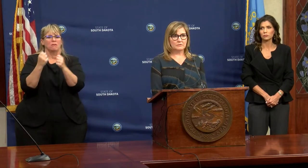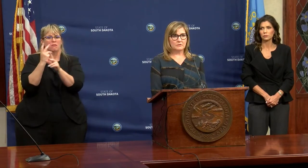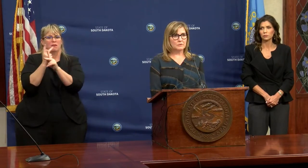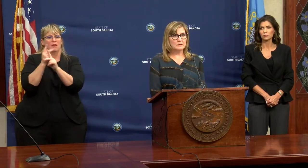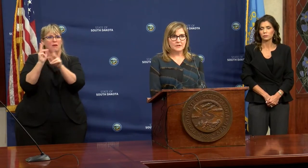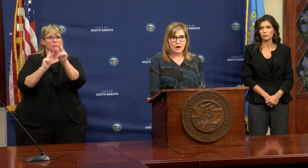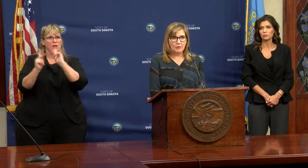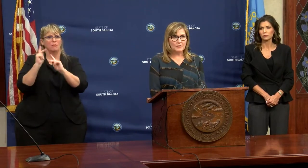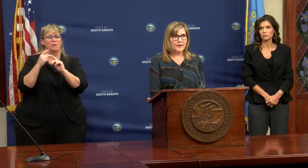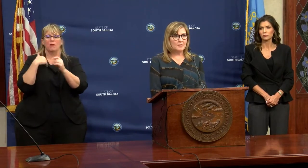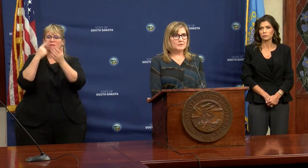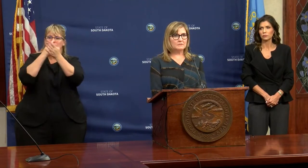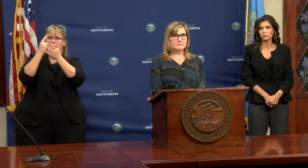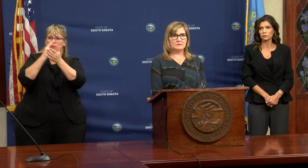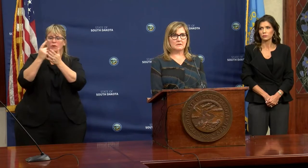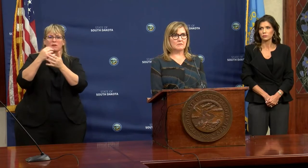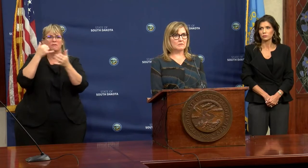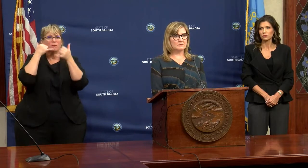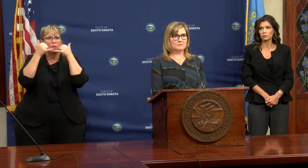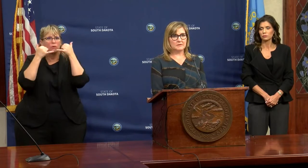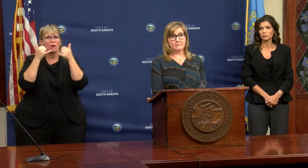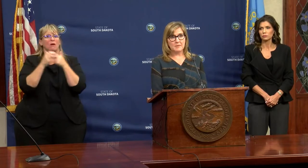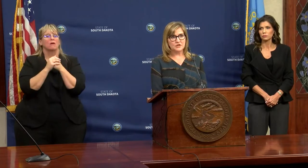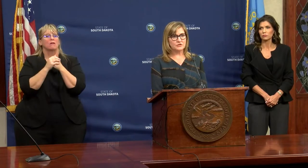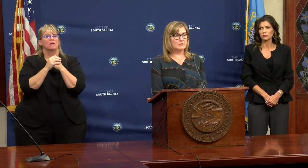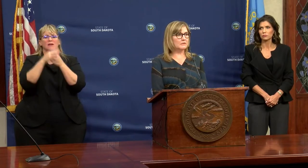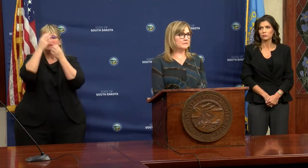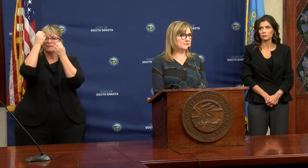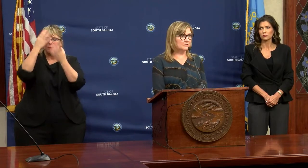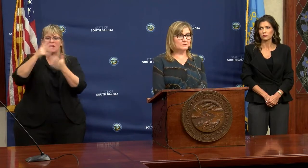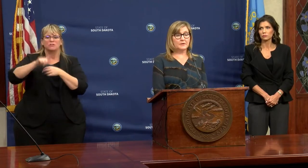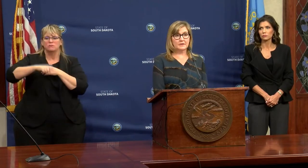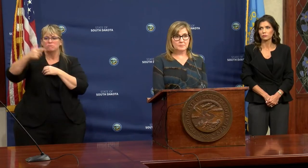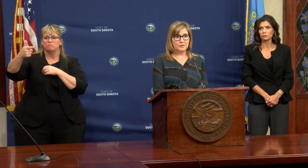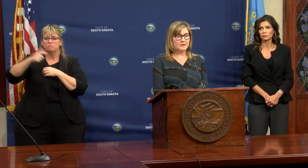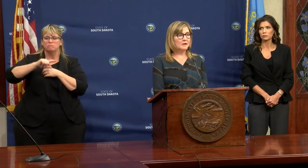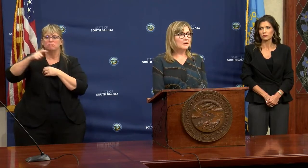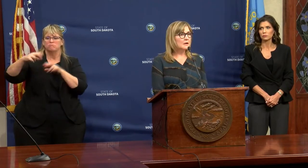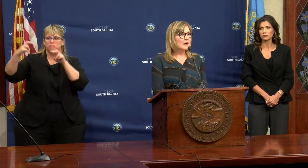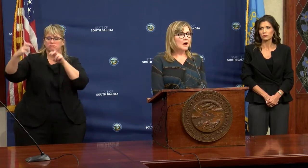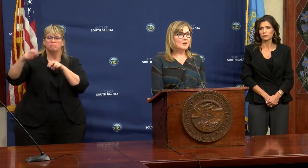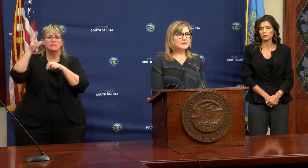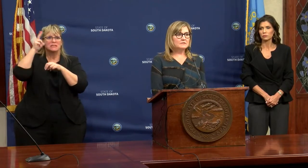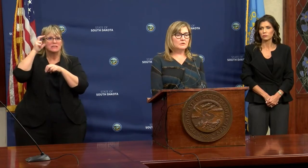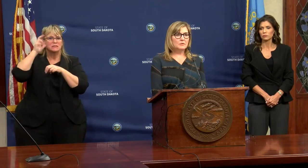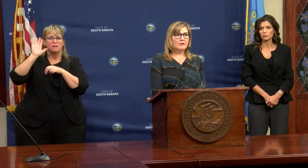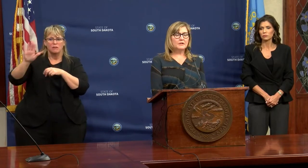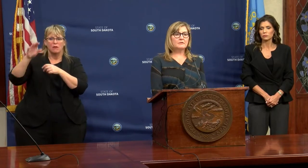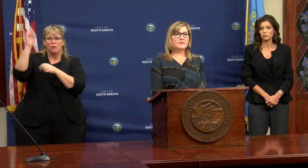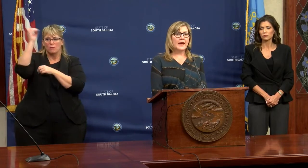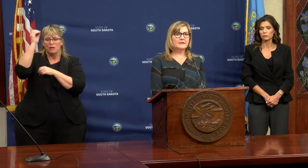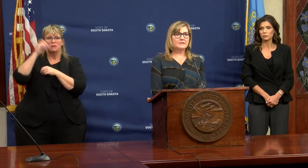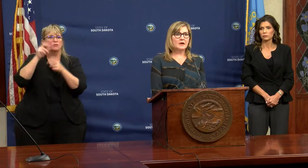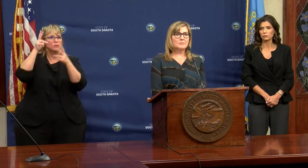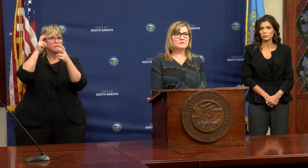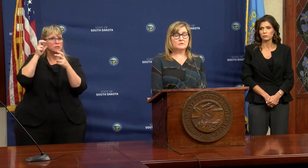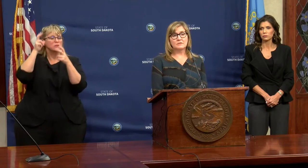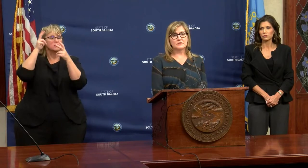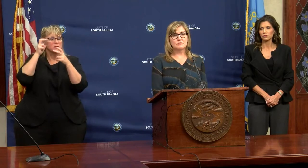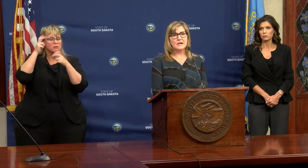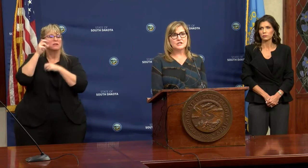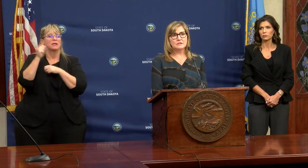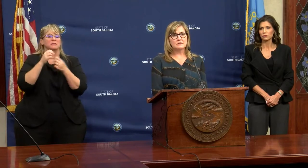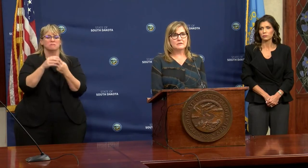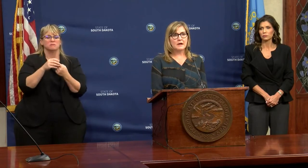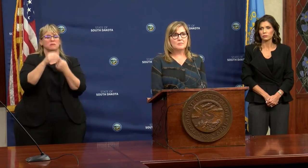We host a weekly call with them. It's, you know, it's informational. It's to hear their input. And so we are hearing that in